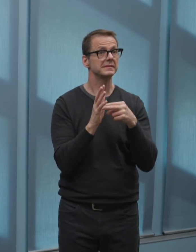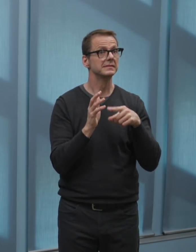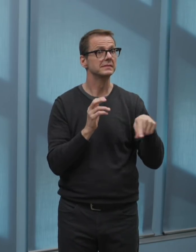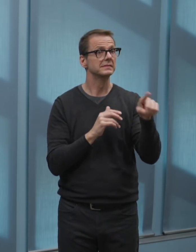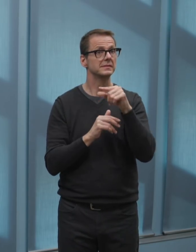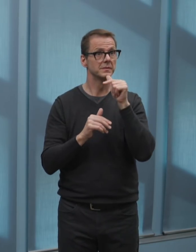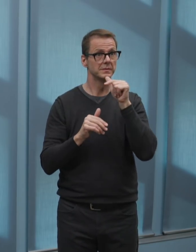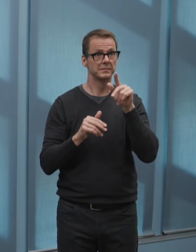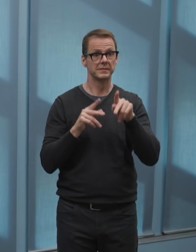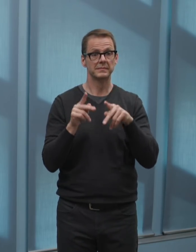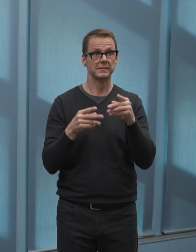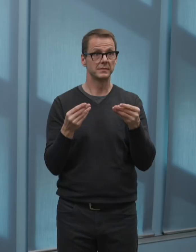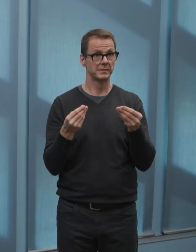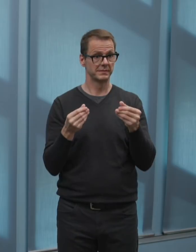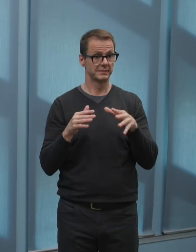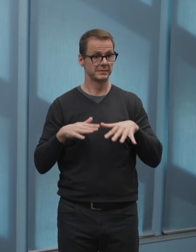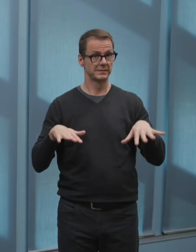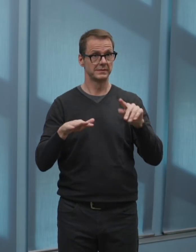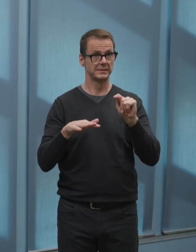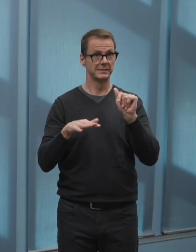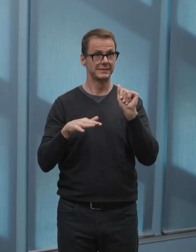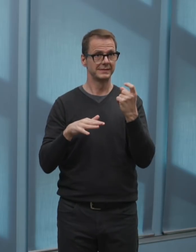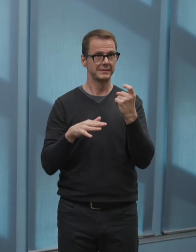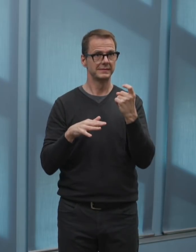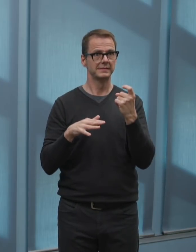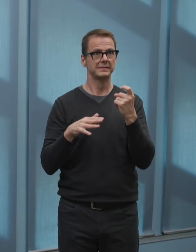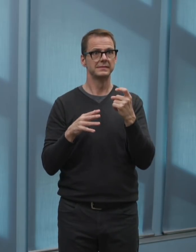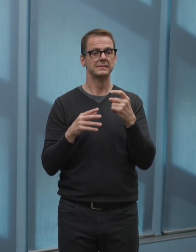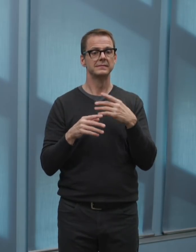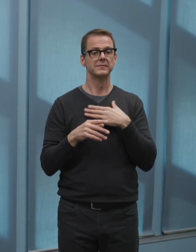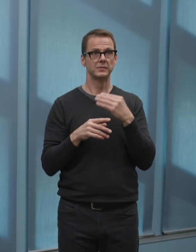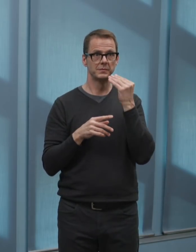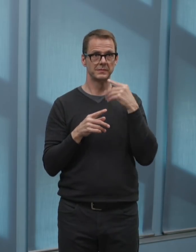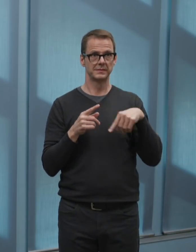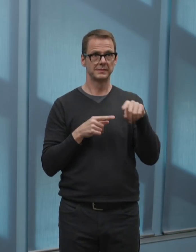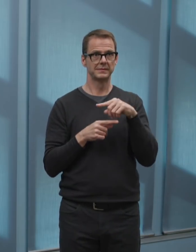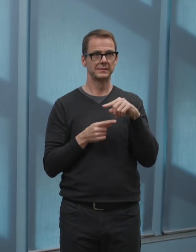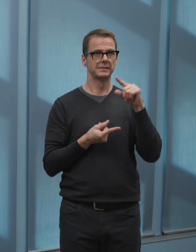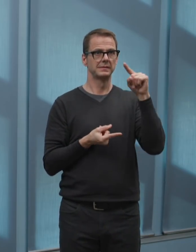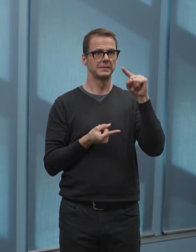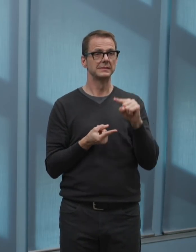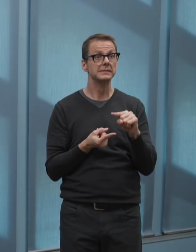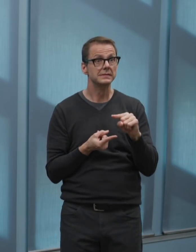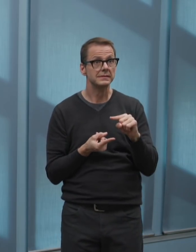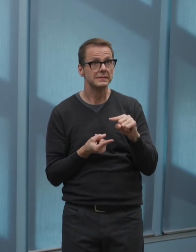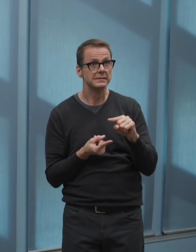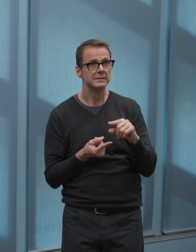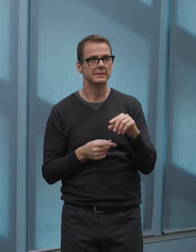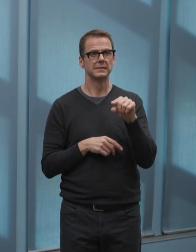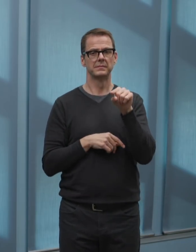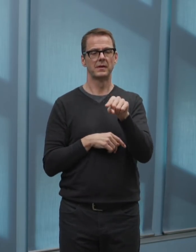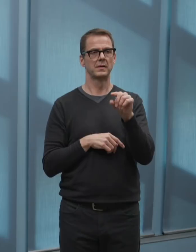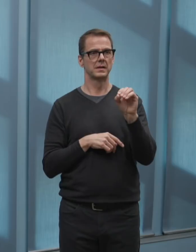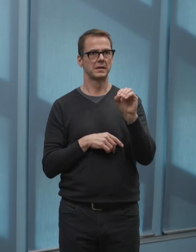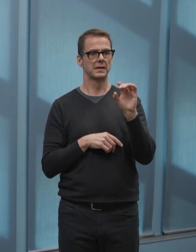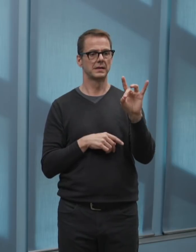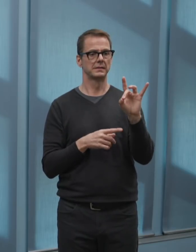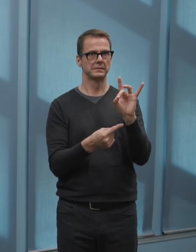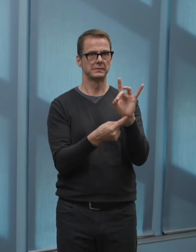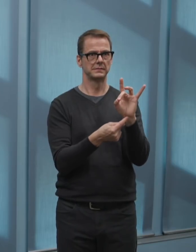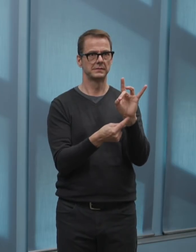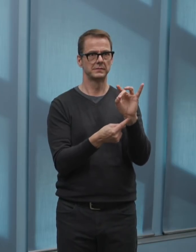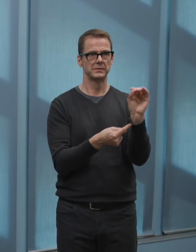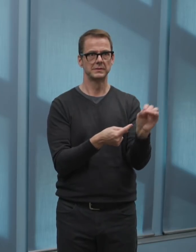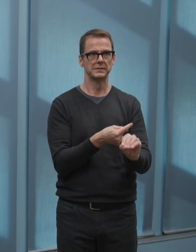Some good news is that we believe we can proceed with our capital construction program as originally planned for the the